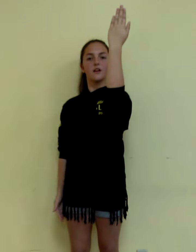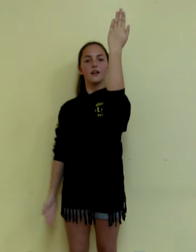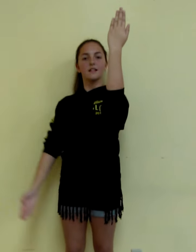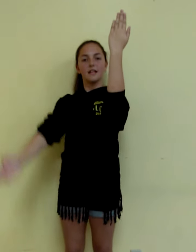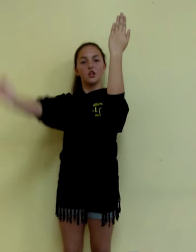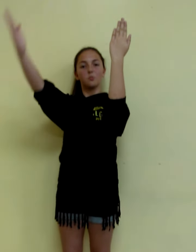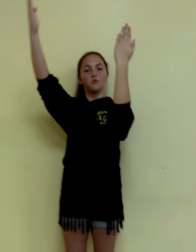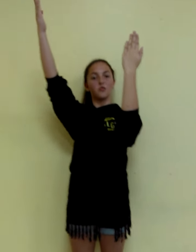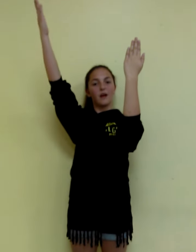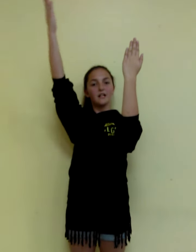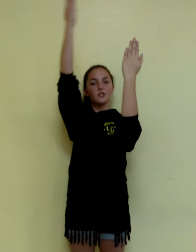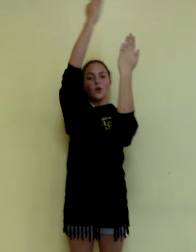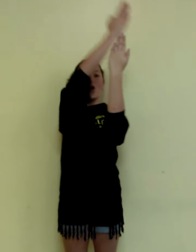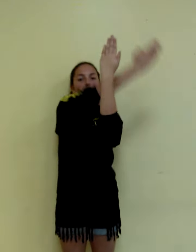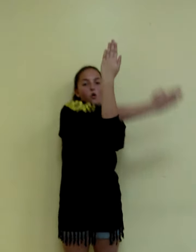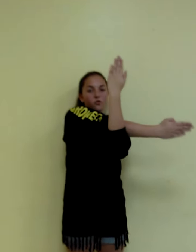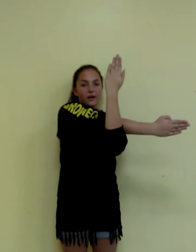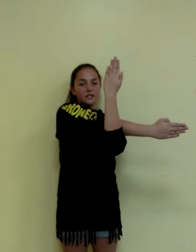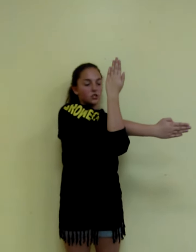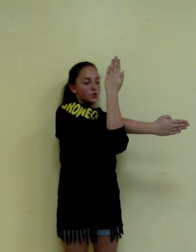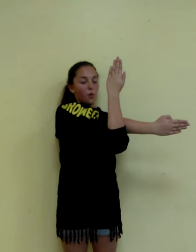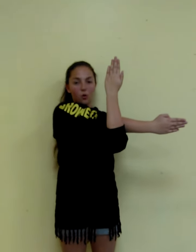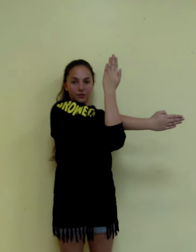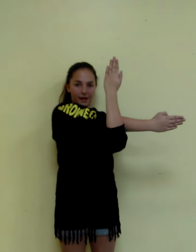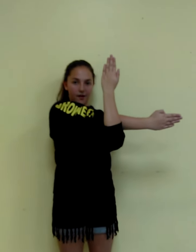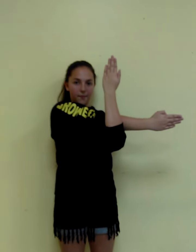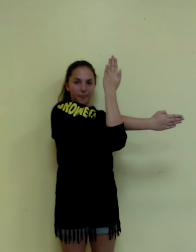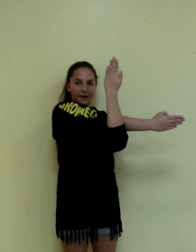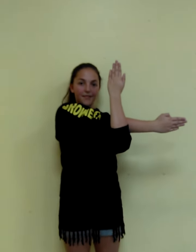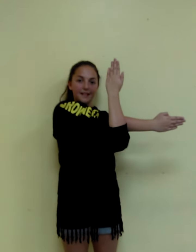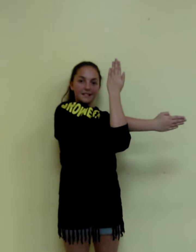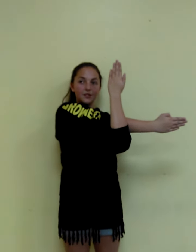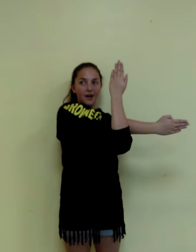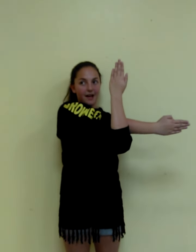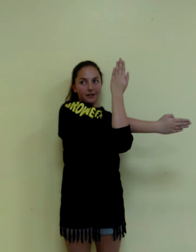the audience, and you're move your right over it to hold there. This is your L.